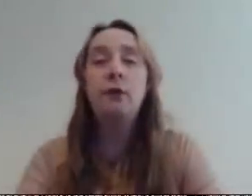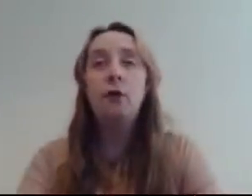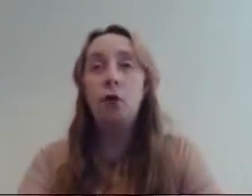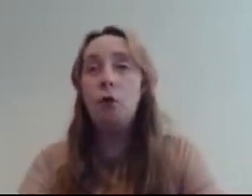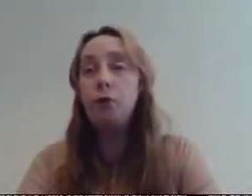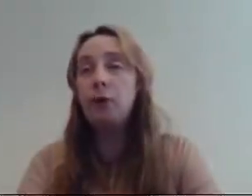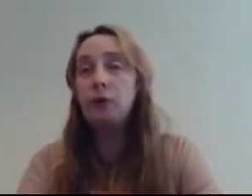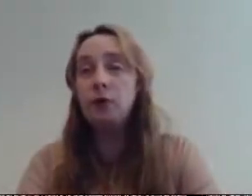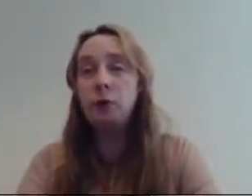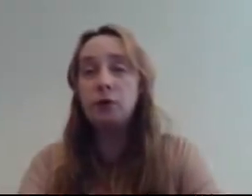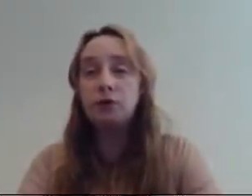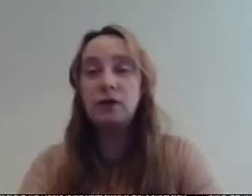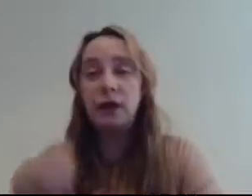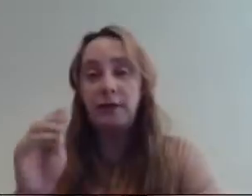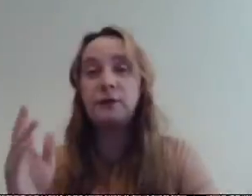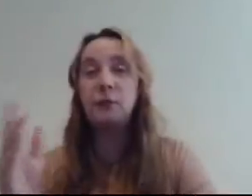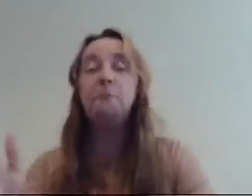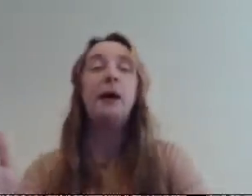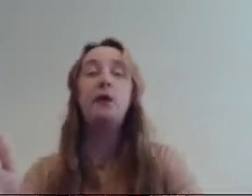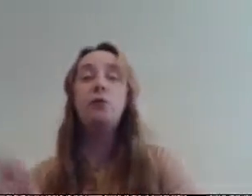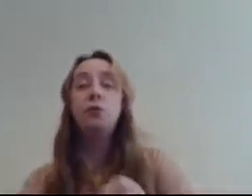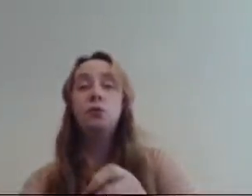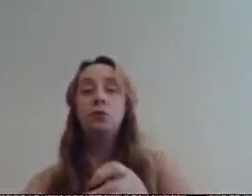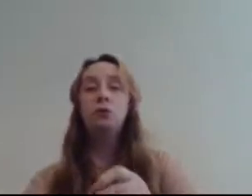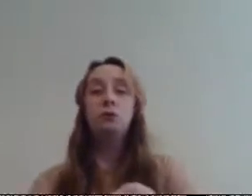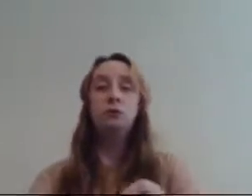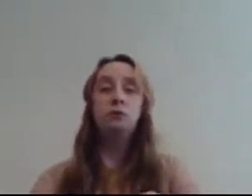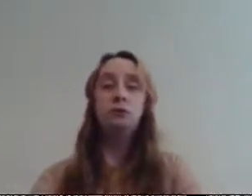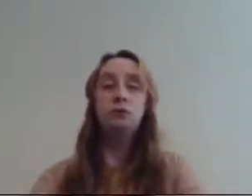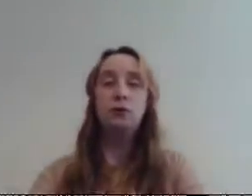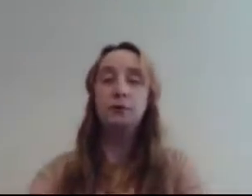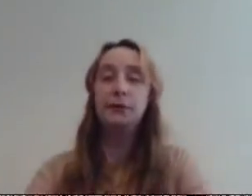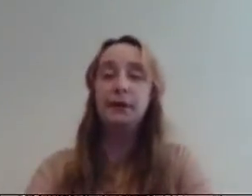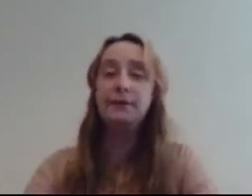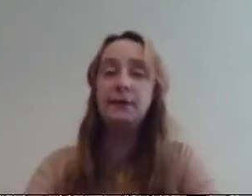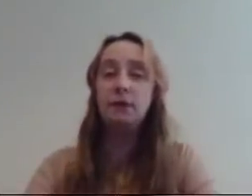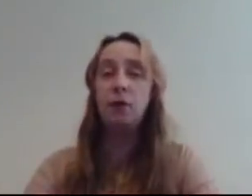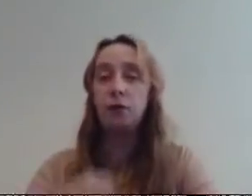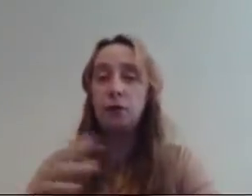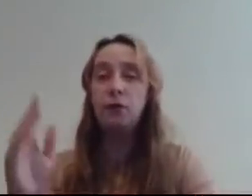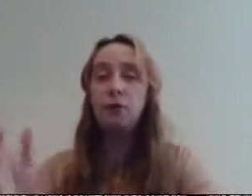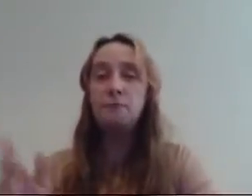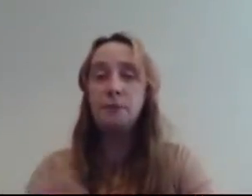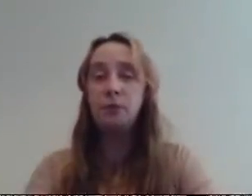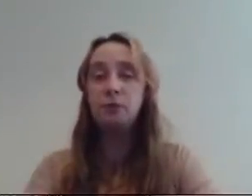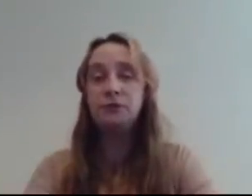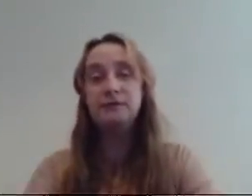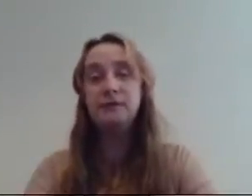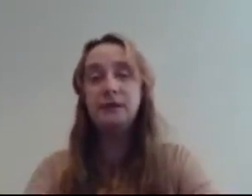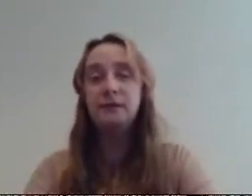all the other quirks in this one battle or will we learn it all through maybe the whole season then